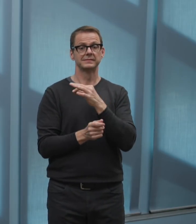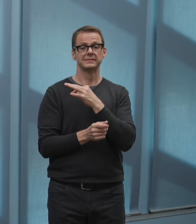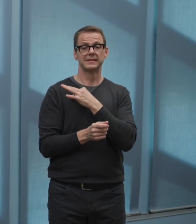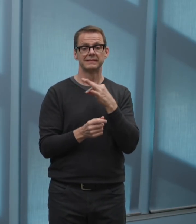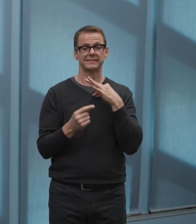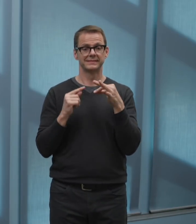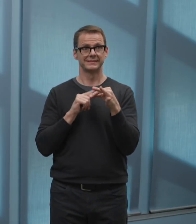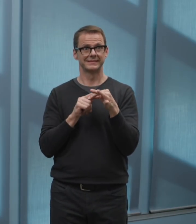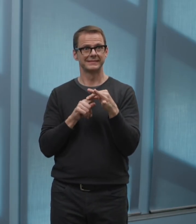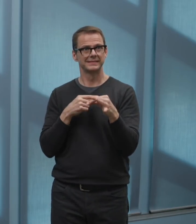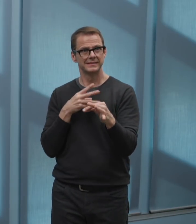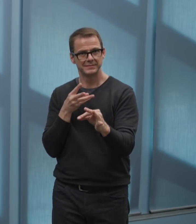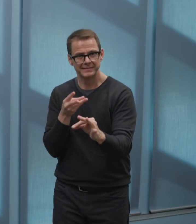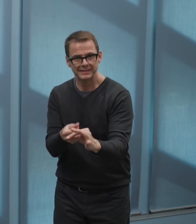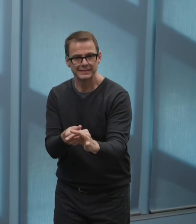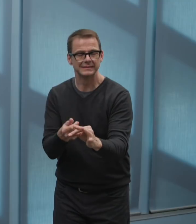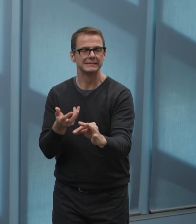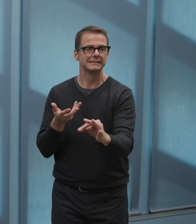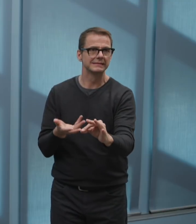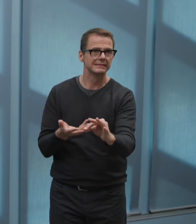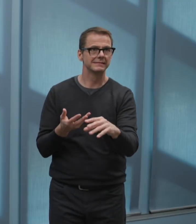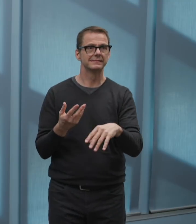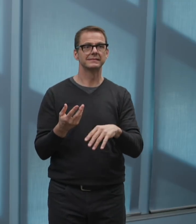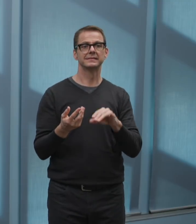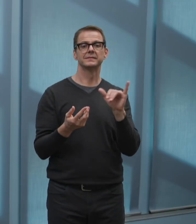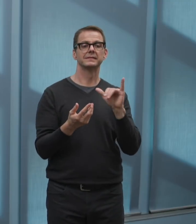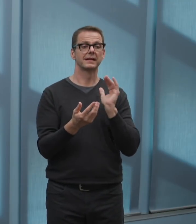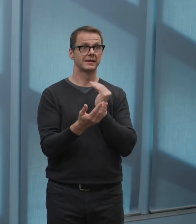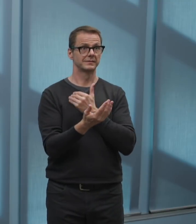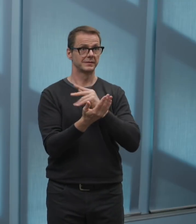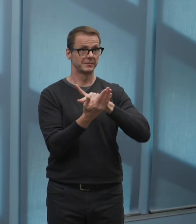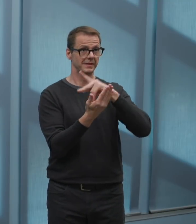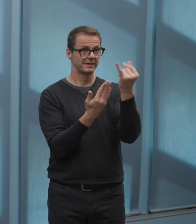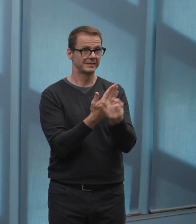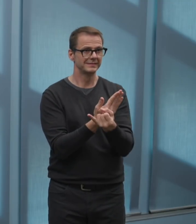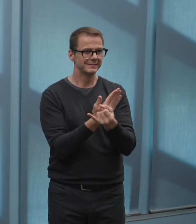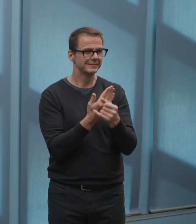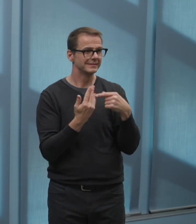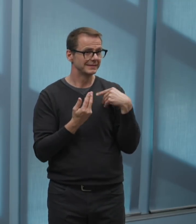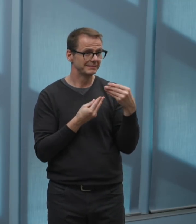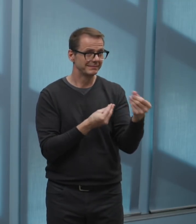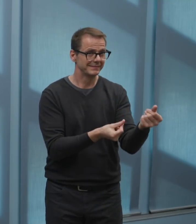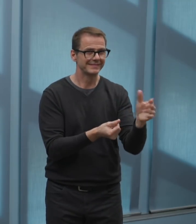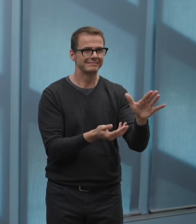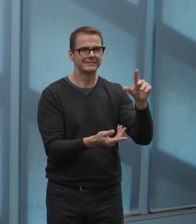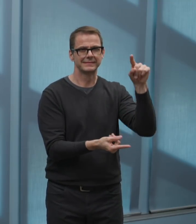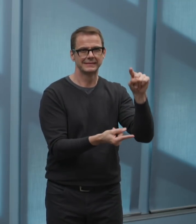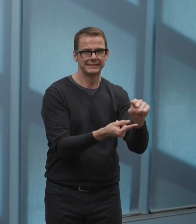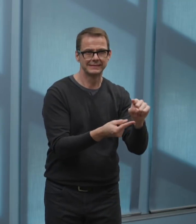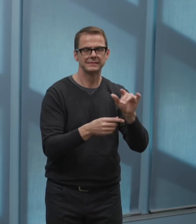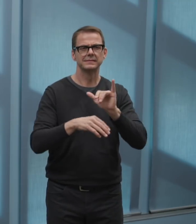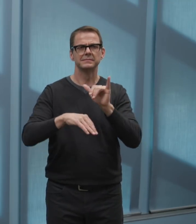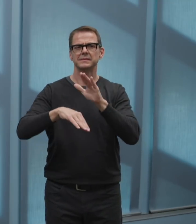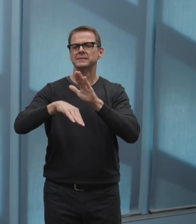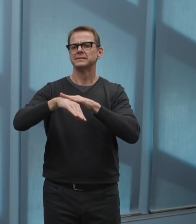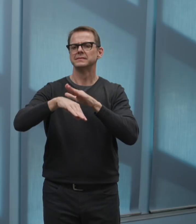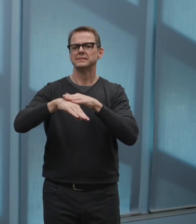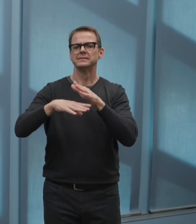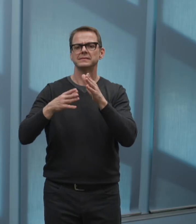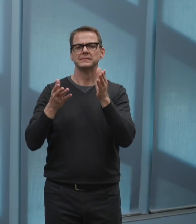on consultants training and travel. The far more difficult decision however is that we are